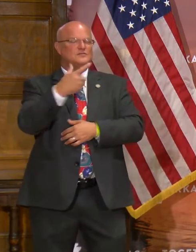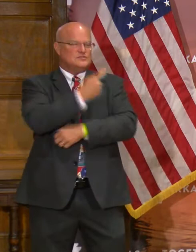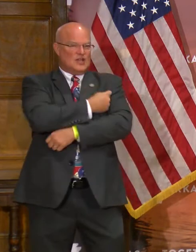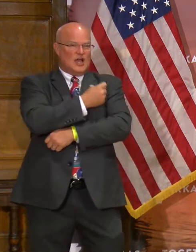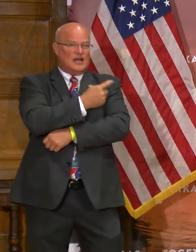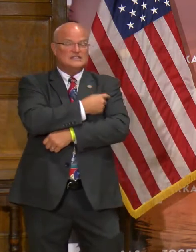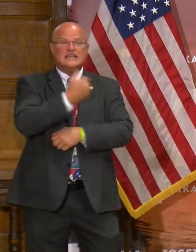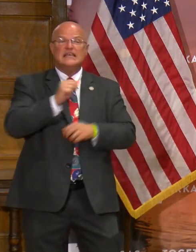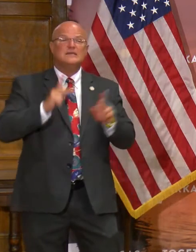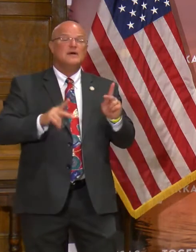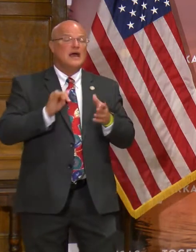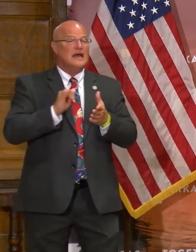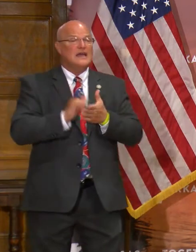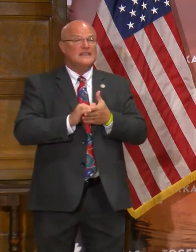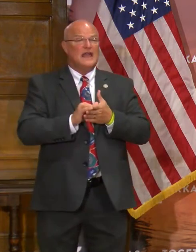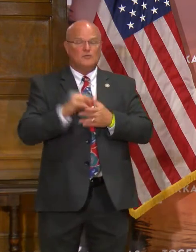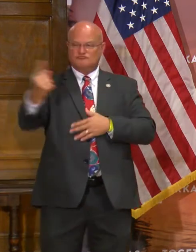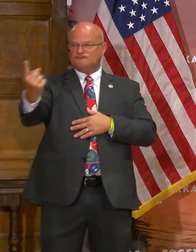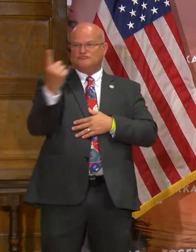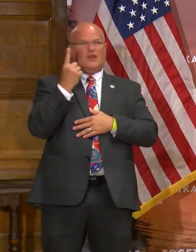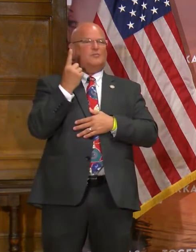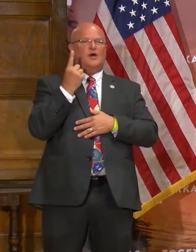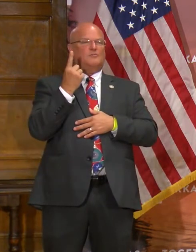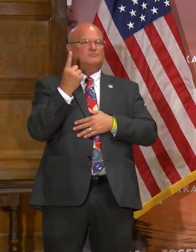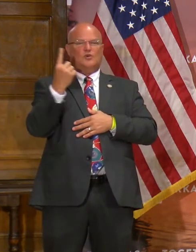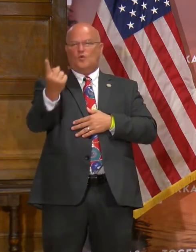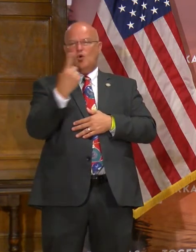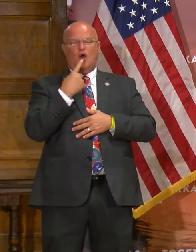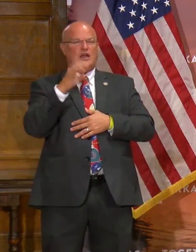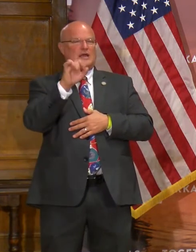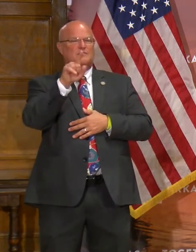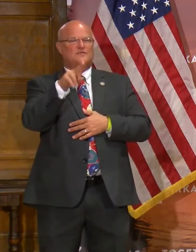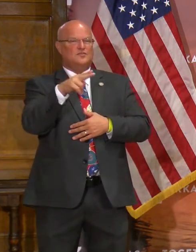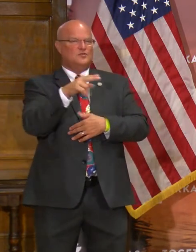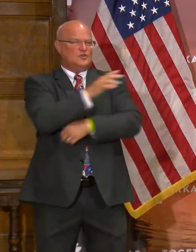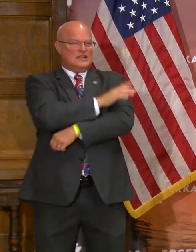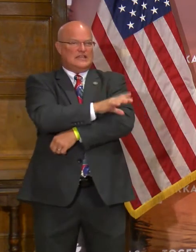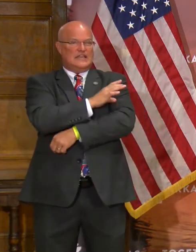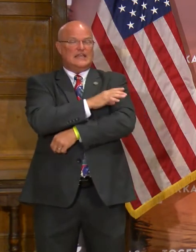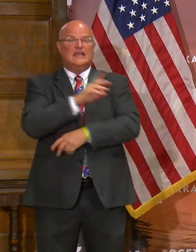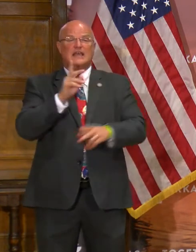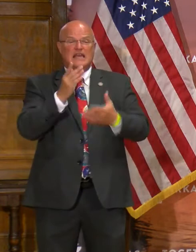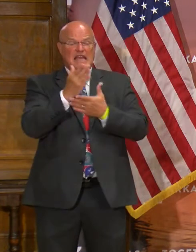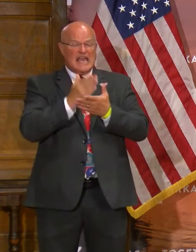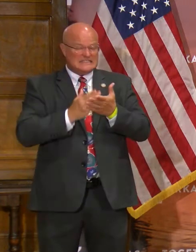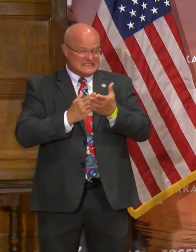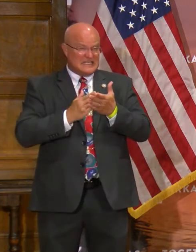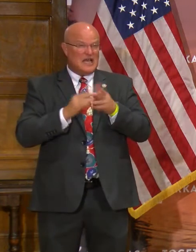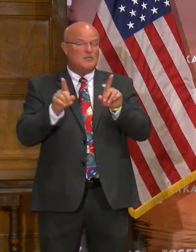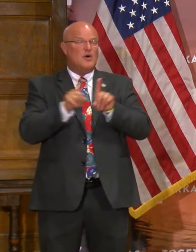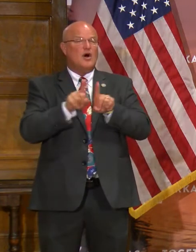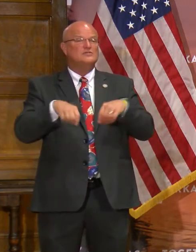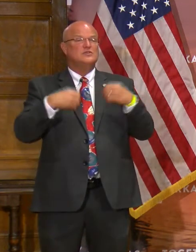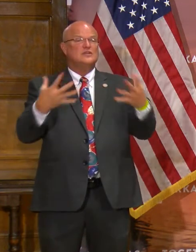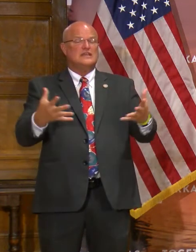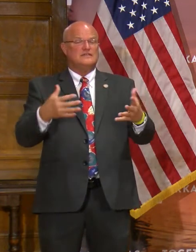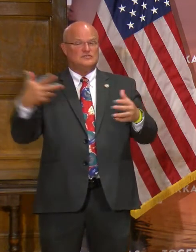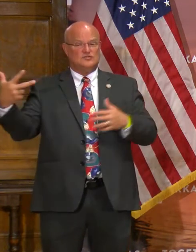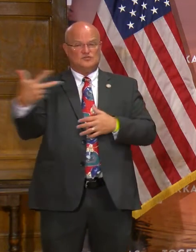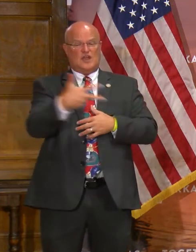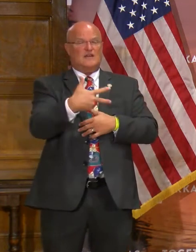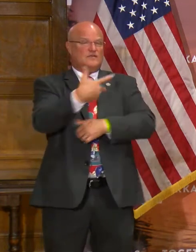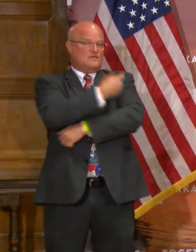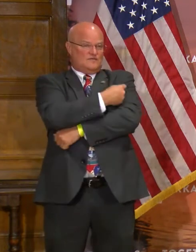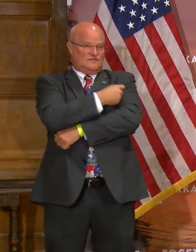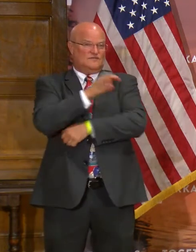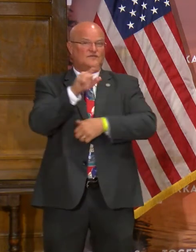to anyone who would walk up. It's a walk-up flu clinic, and some local health units are also providing drive-up flu